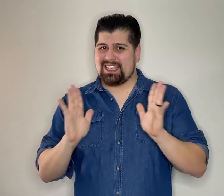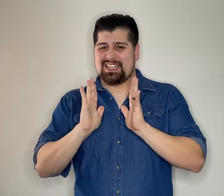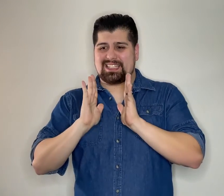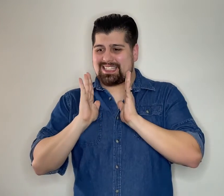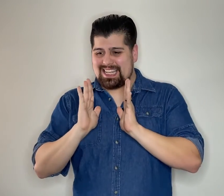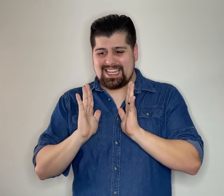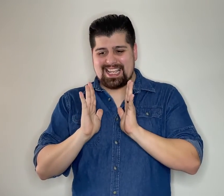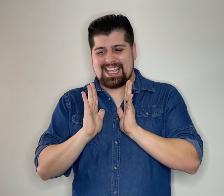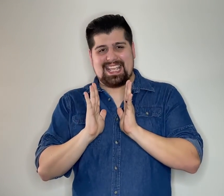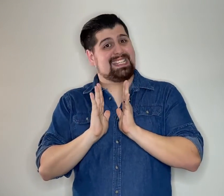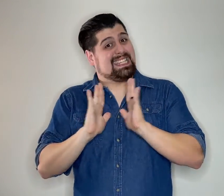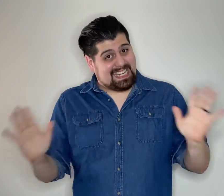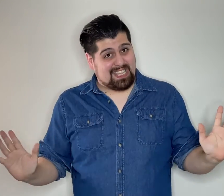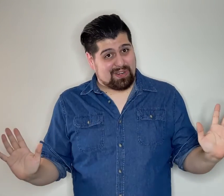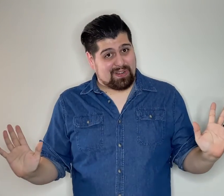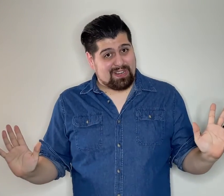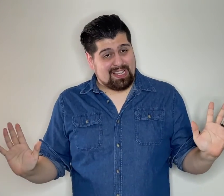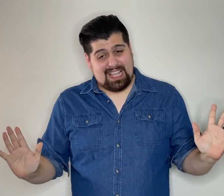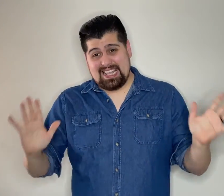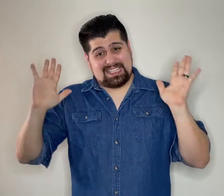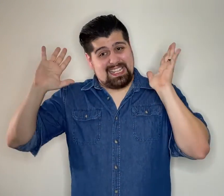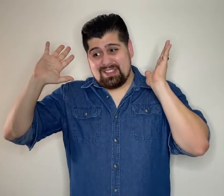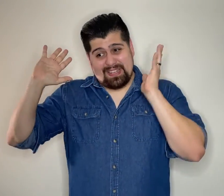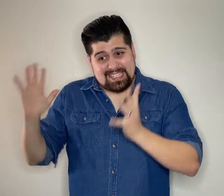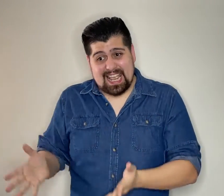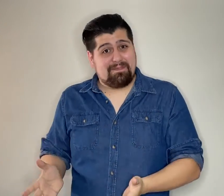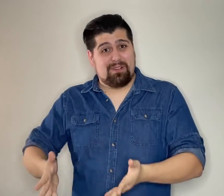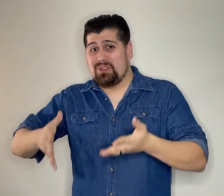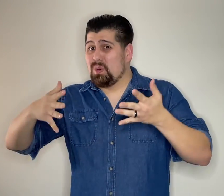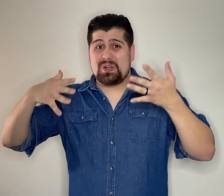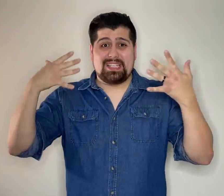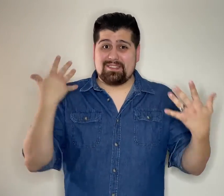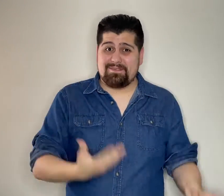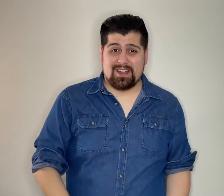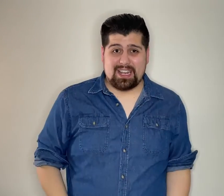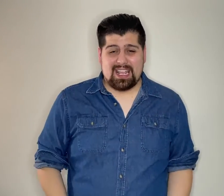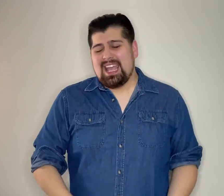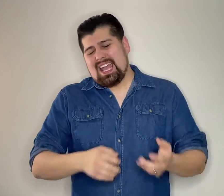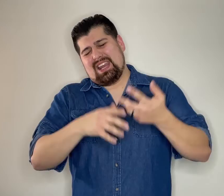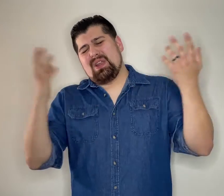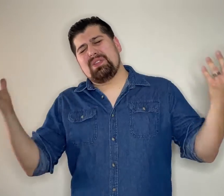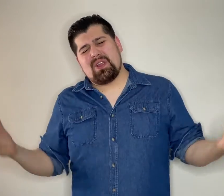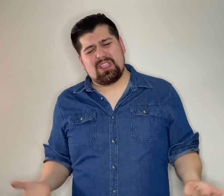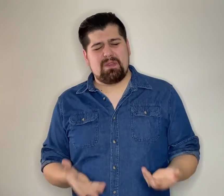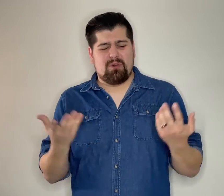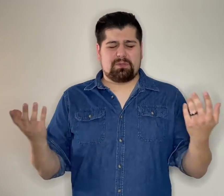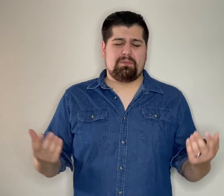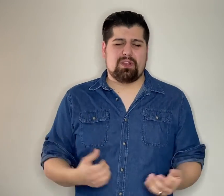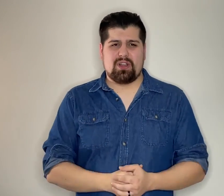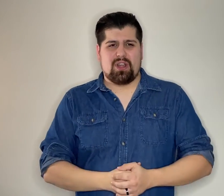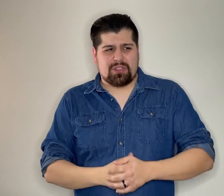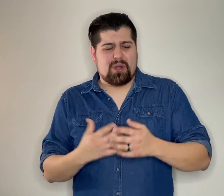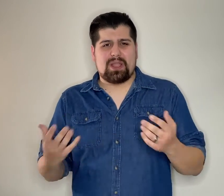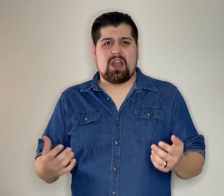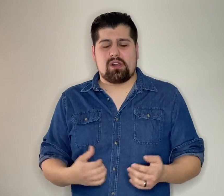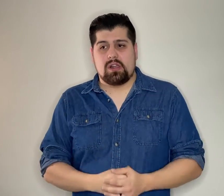Pizza's scene is neither It's neither insightful nor is it funny And I know the argument most people are throwing out Are